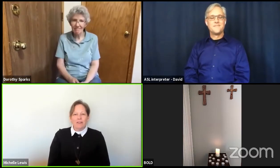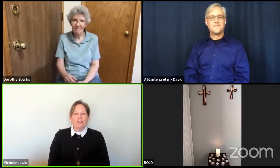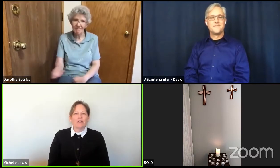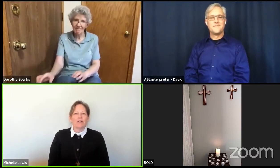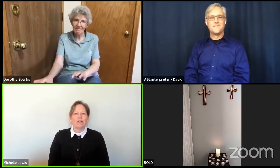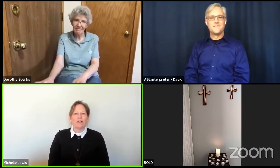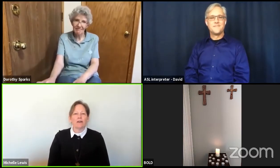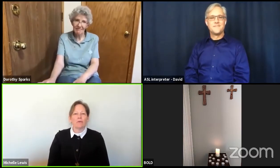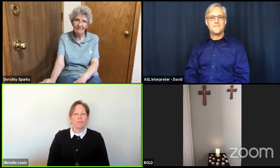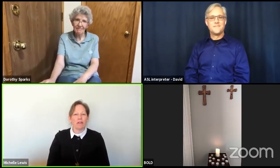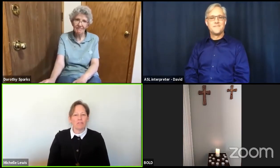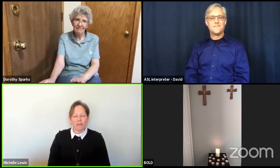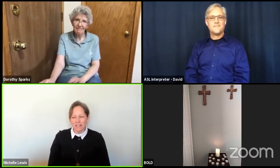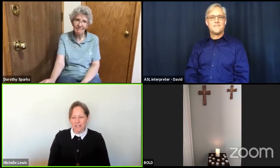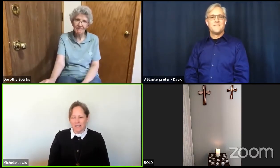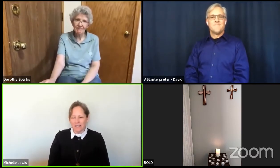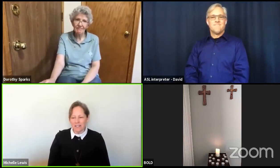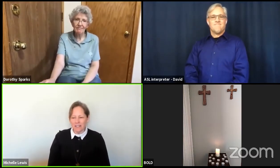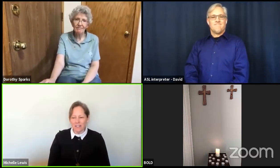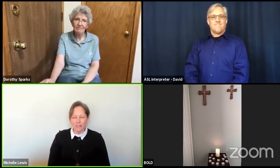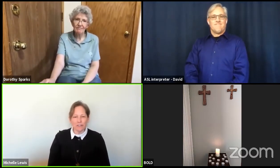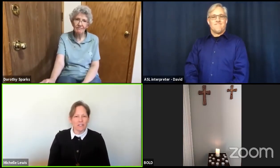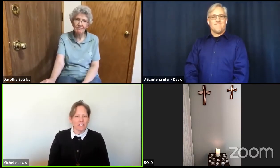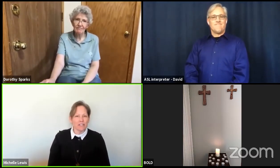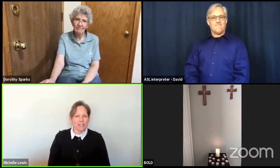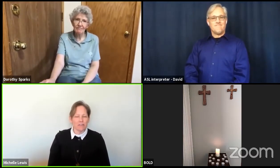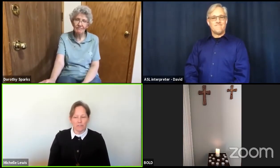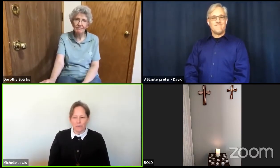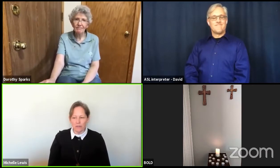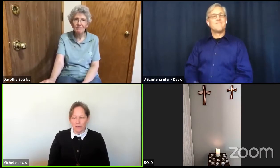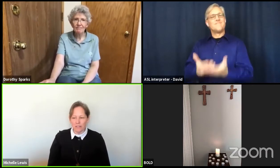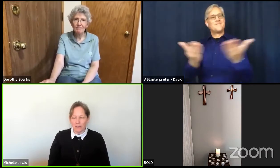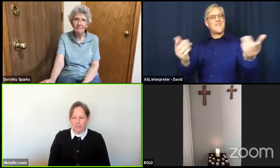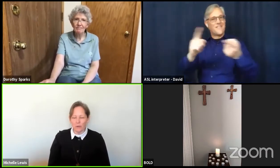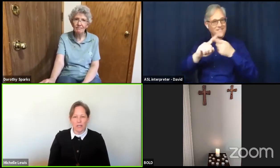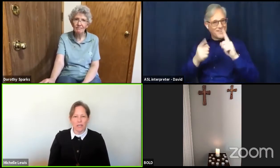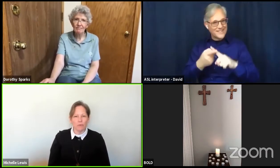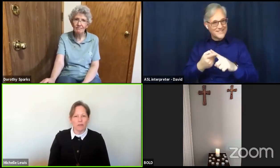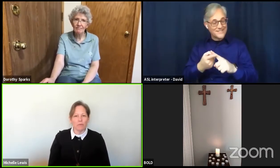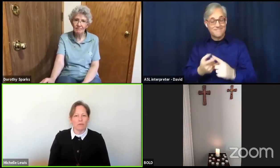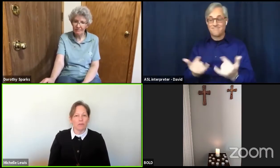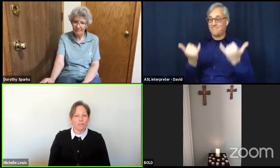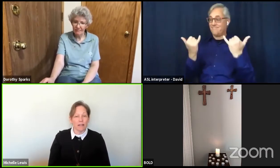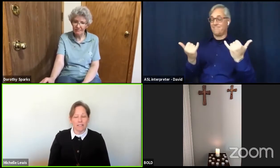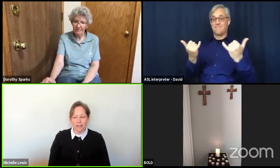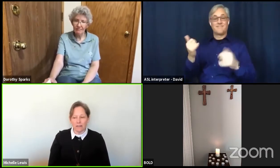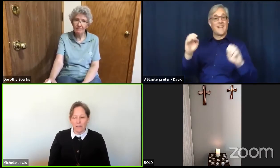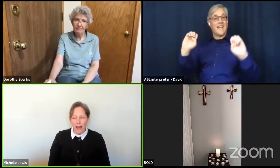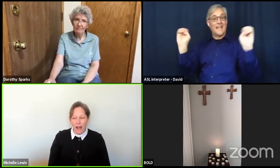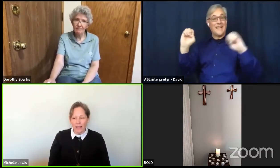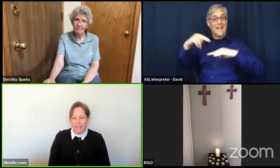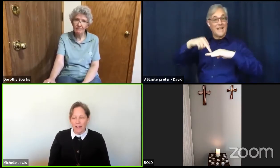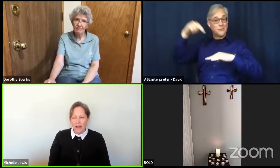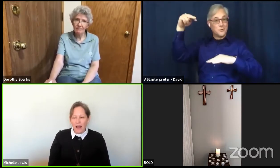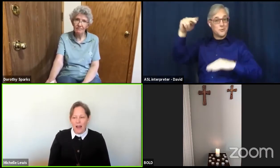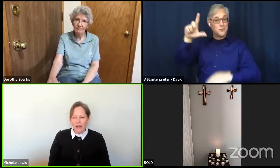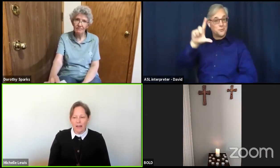Well, my friends, in this Easter season of 2020, we have been reflecting a lot on how